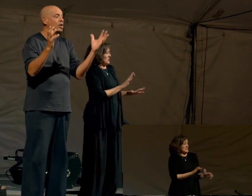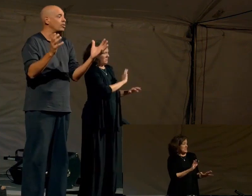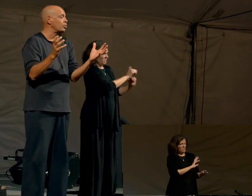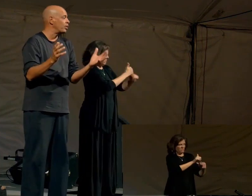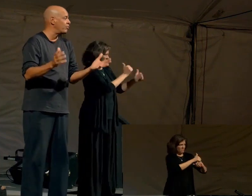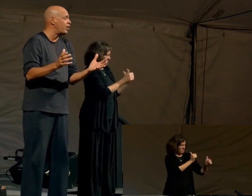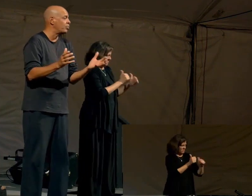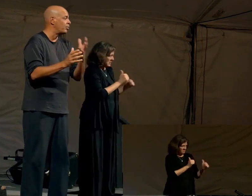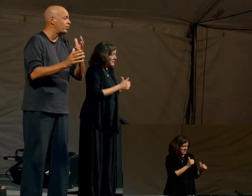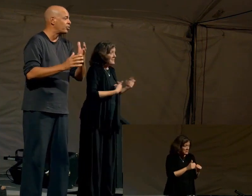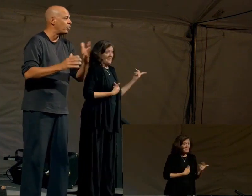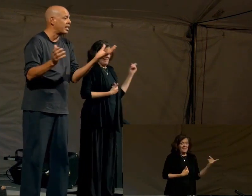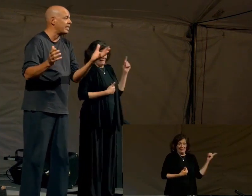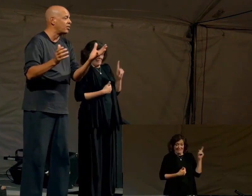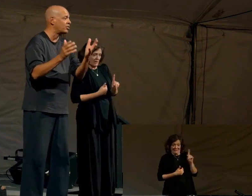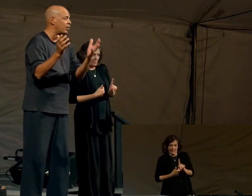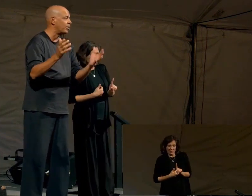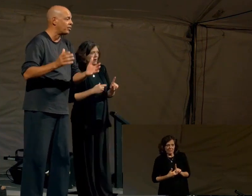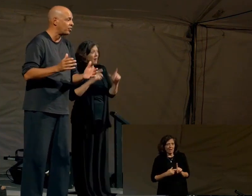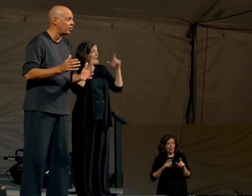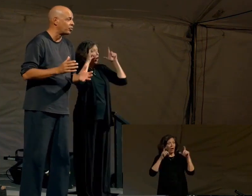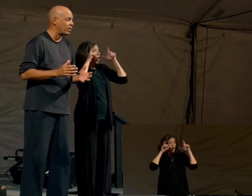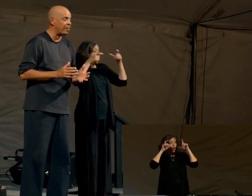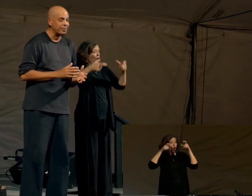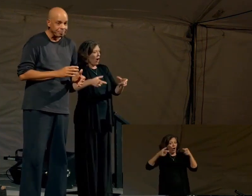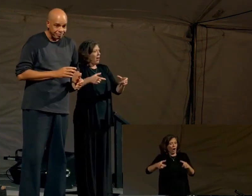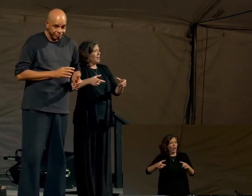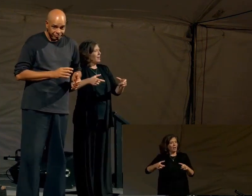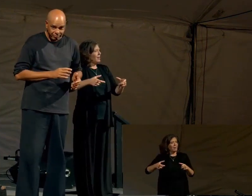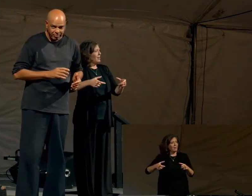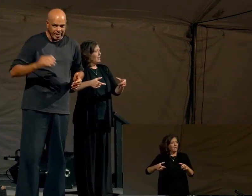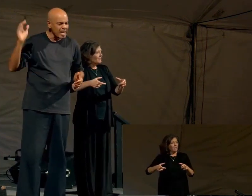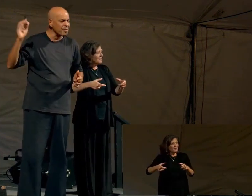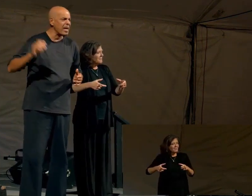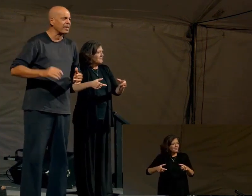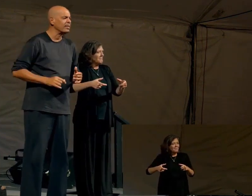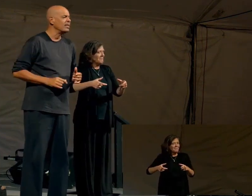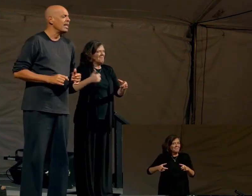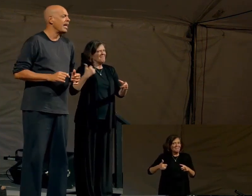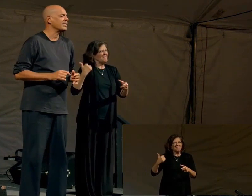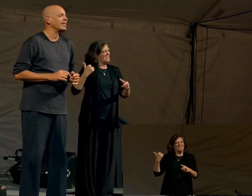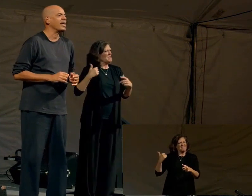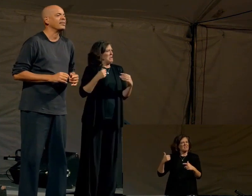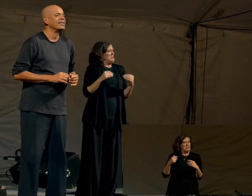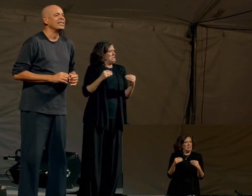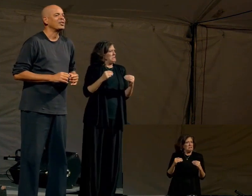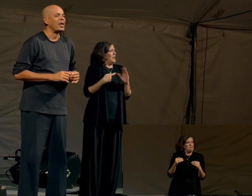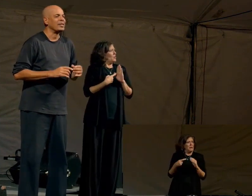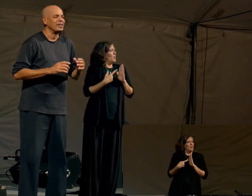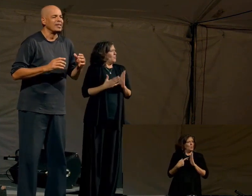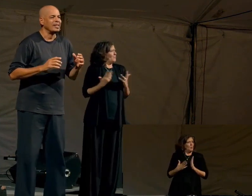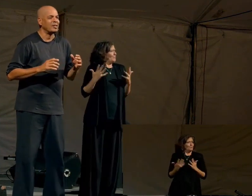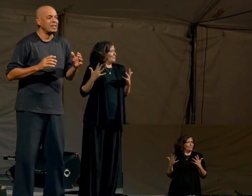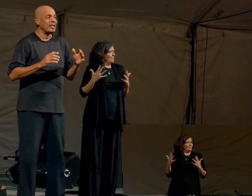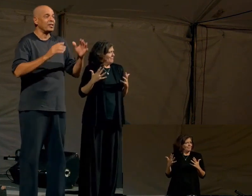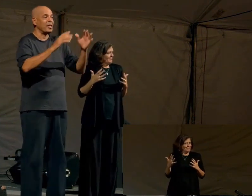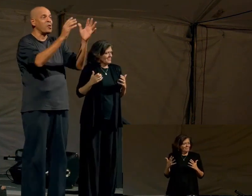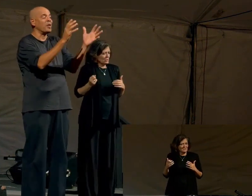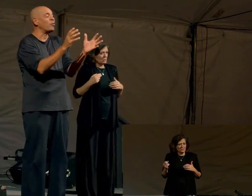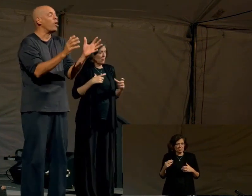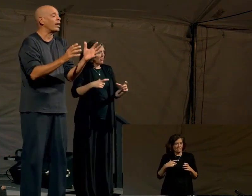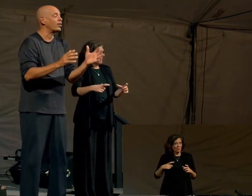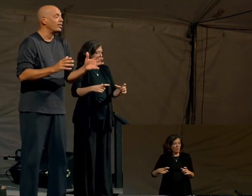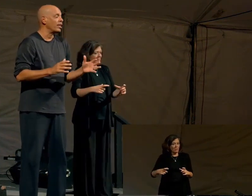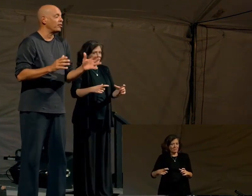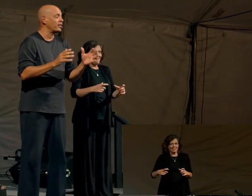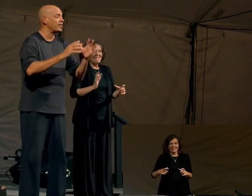the goggles were available. There was nobody else there but the sales rep, young men. And so he said, you